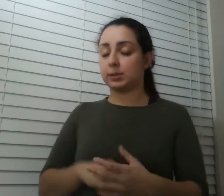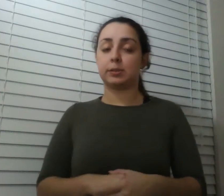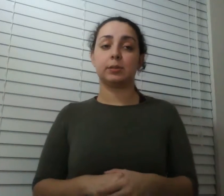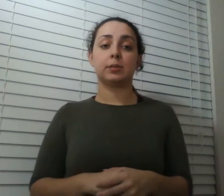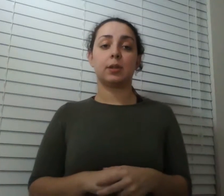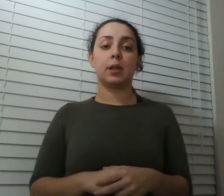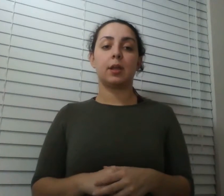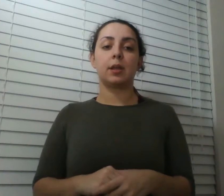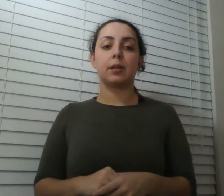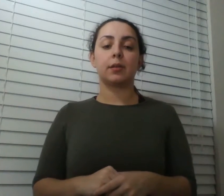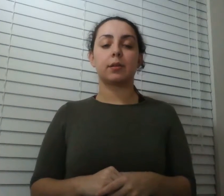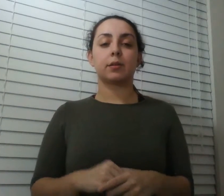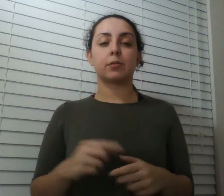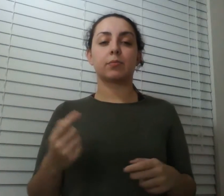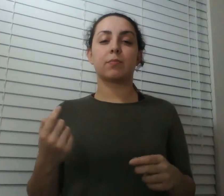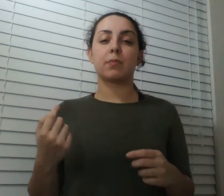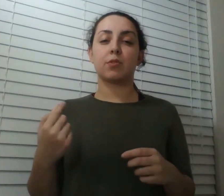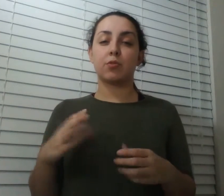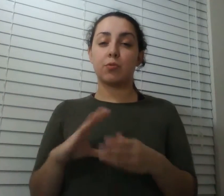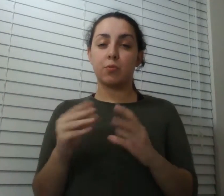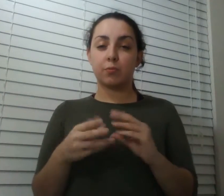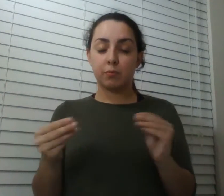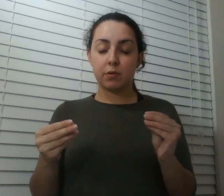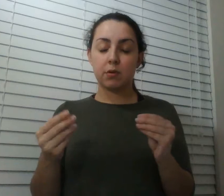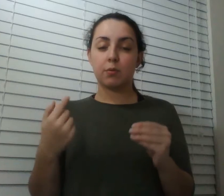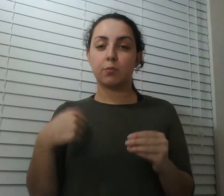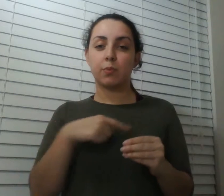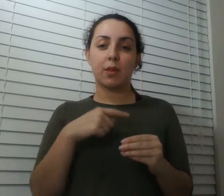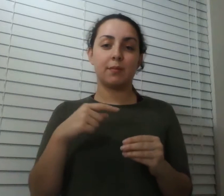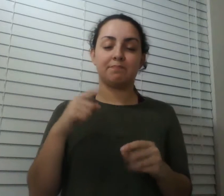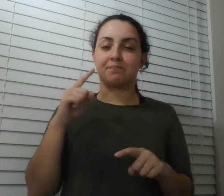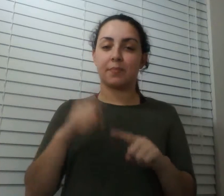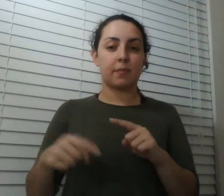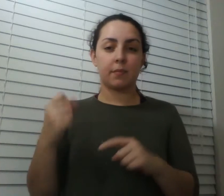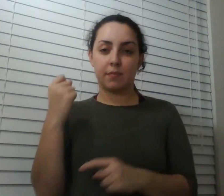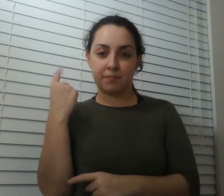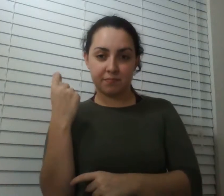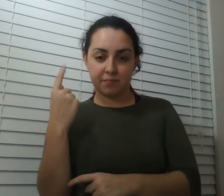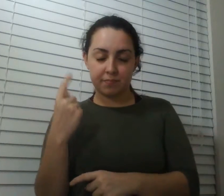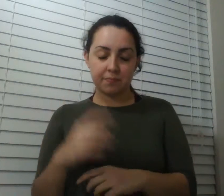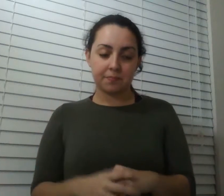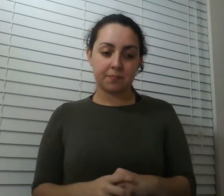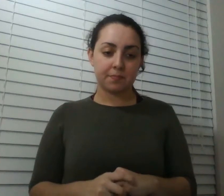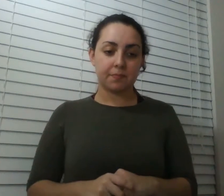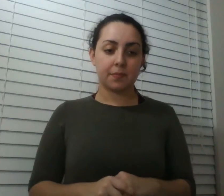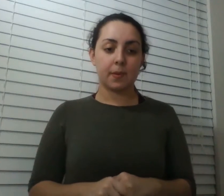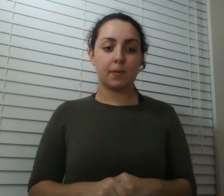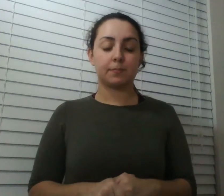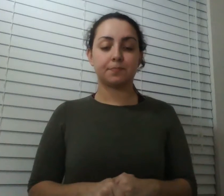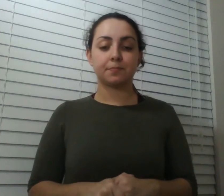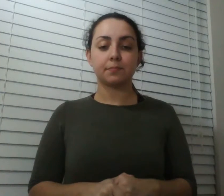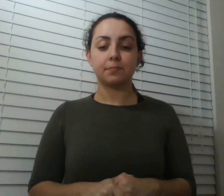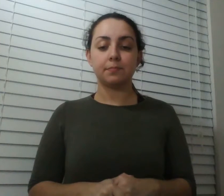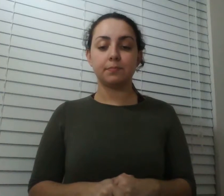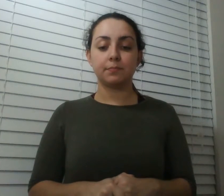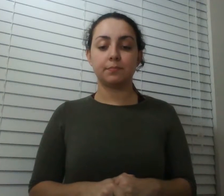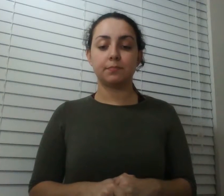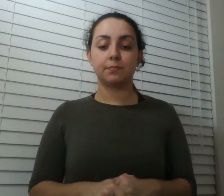we can't know but we still we try because we need to know it even though we know we can't and to switch gears ever so slightly here i was